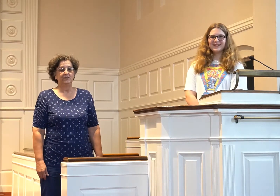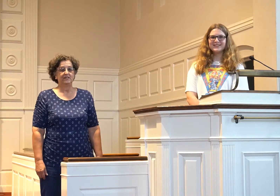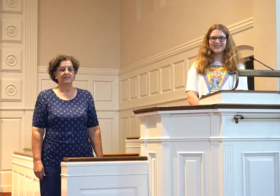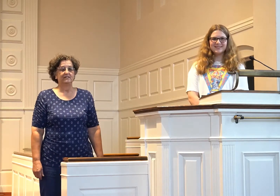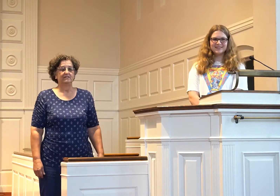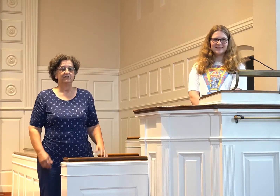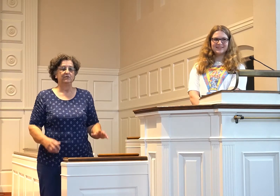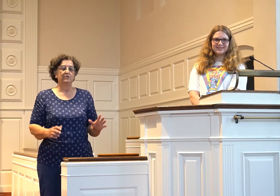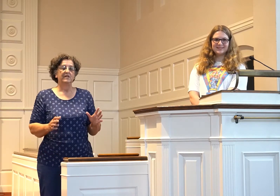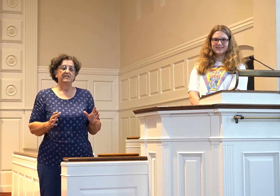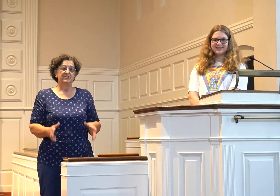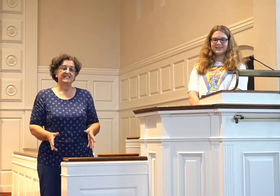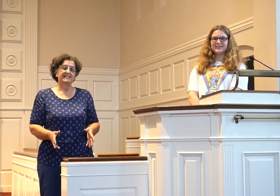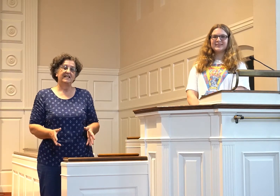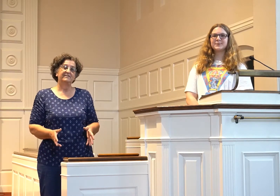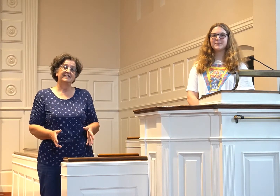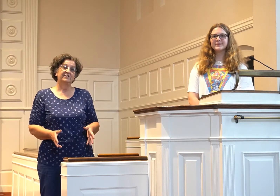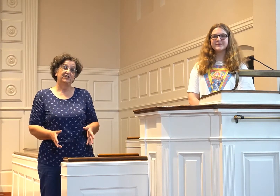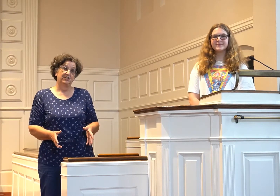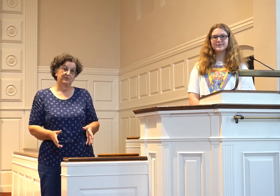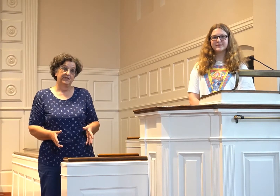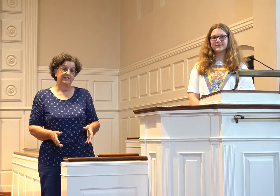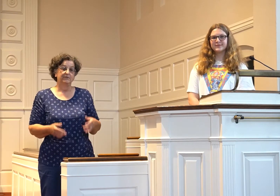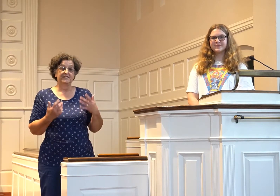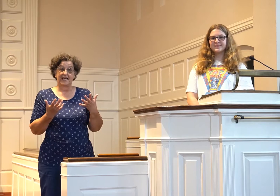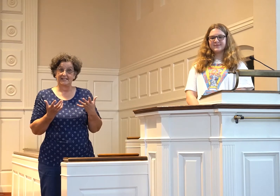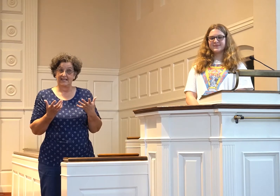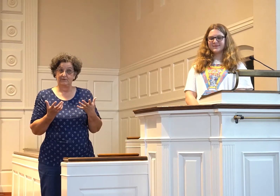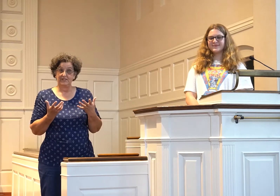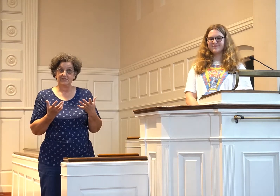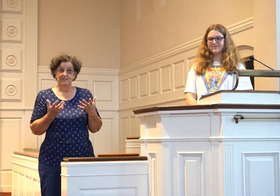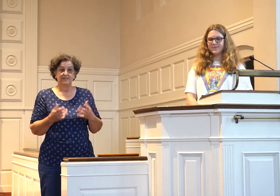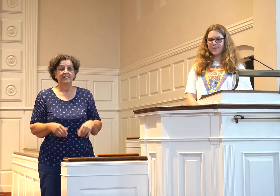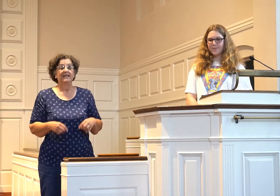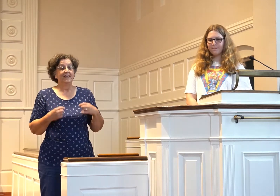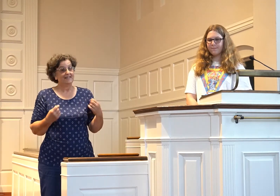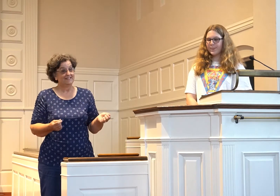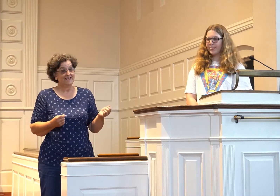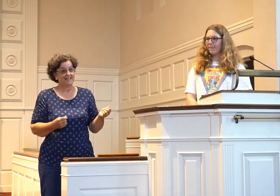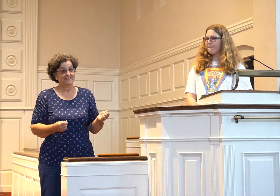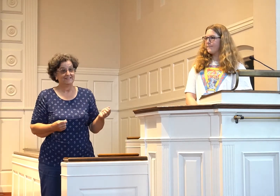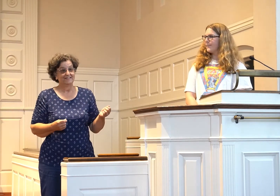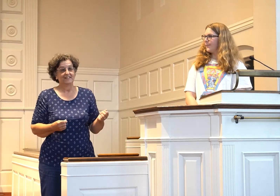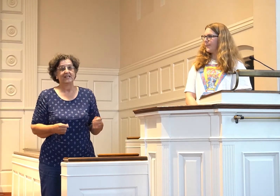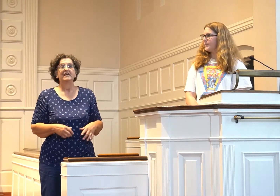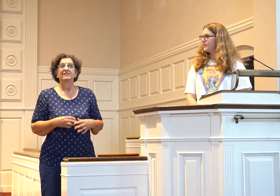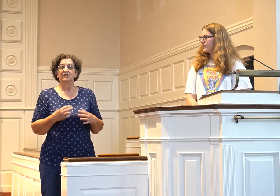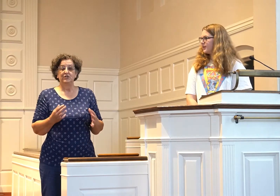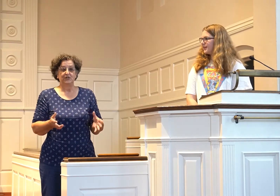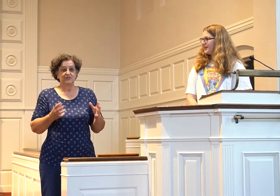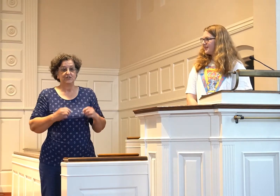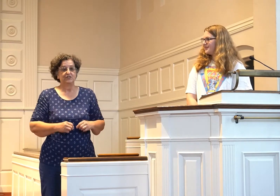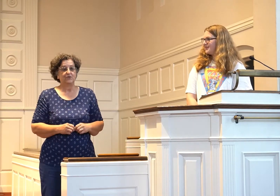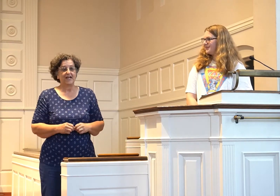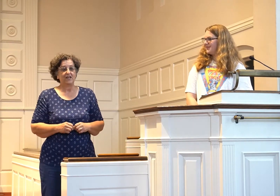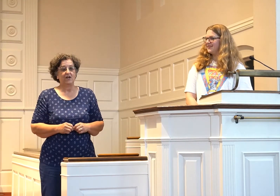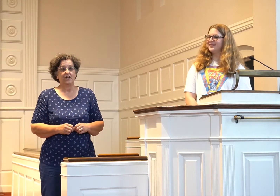do Jesus Loves the Little Children with sign language and singing. So you can try it on,